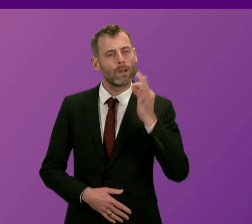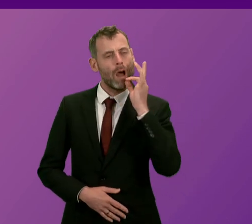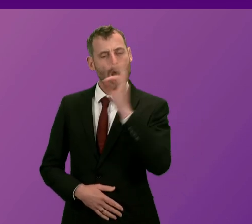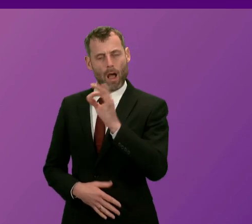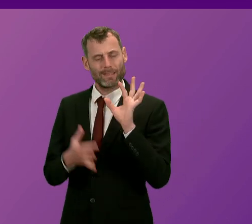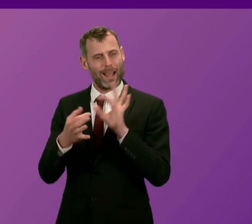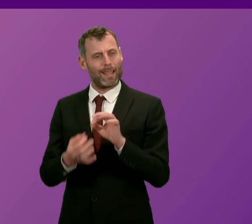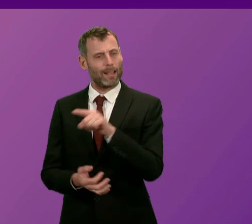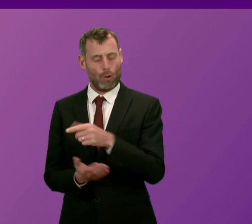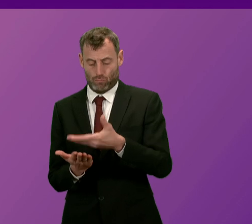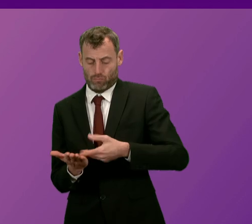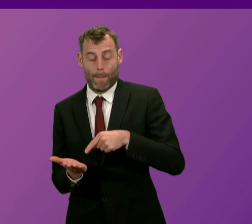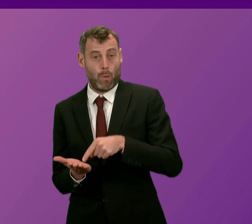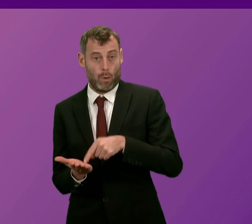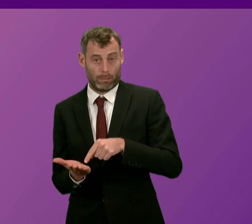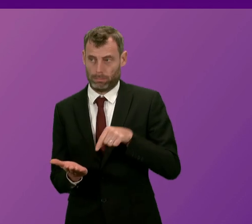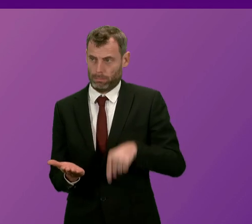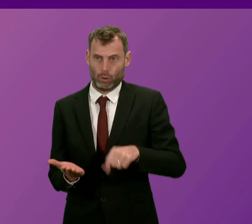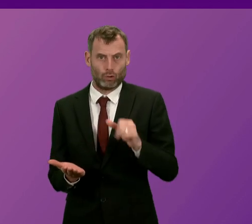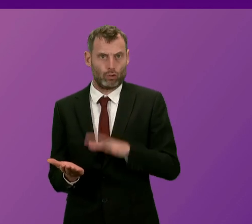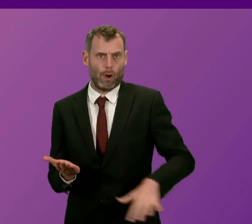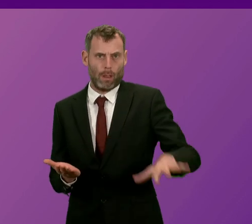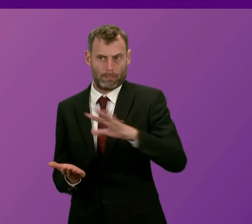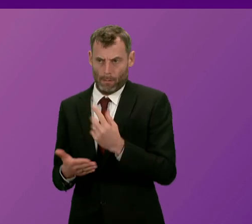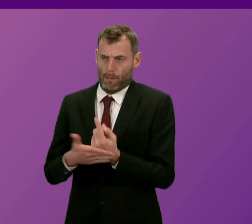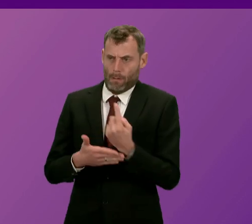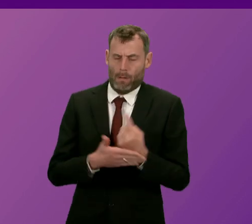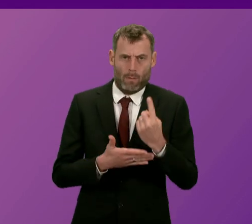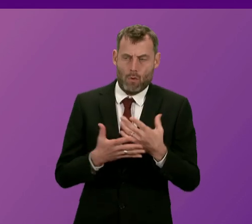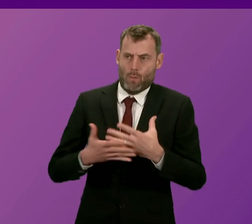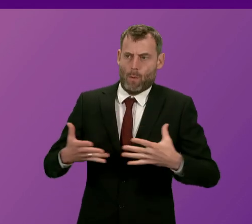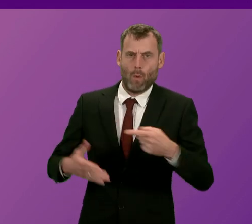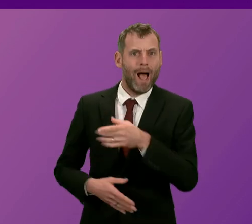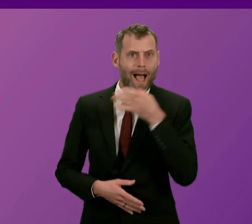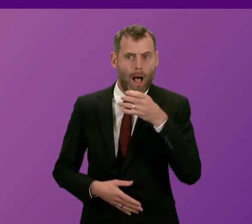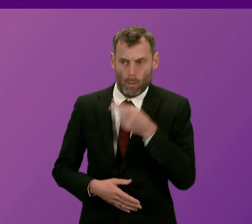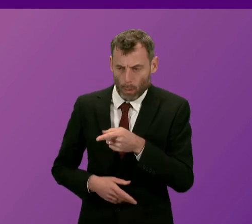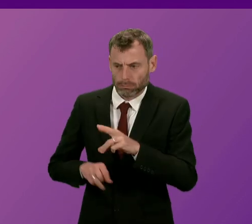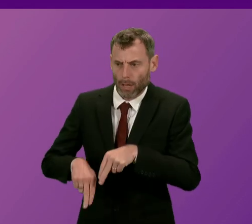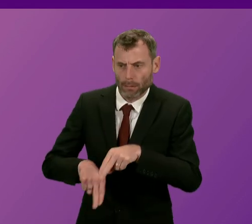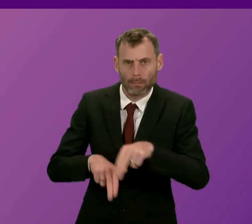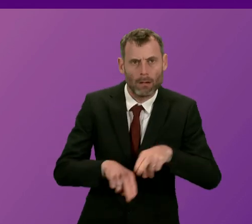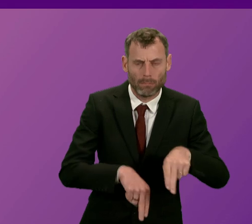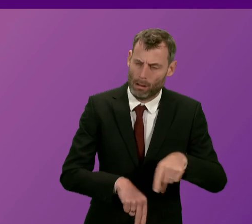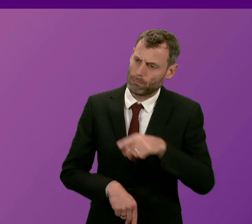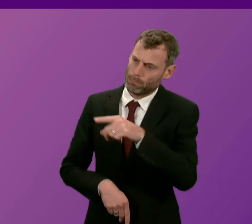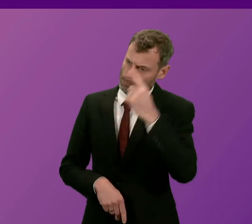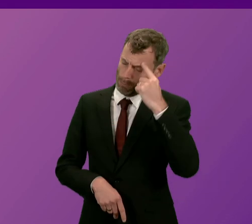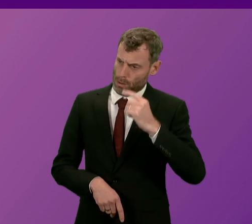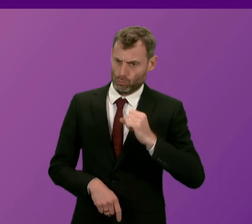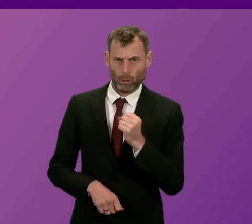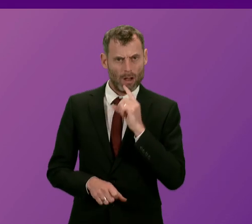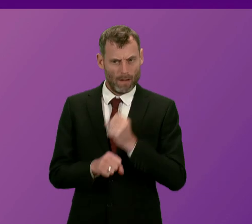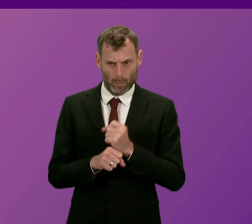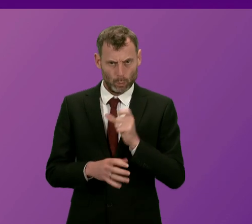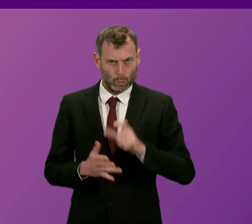reports of an increase in alcohol-related deaths in Scotland. What steps the Scottish Government is taking to reduce excessive drinking? First Minister.